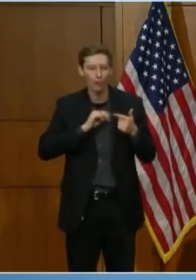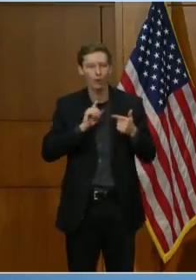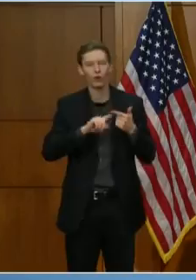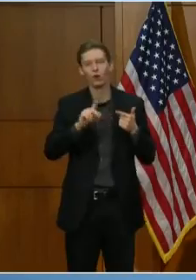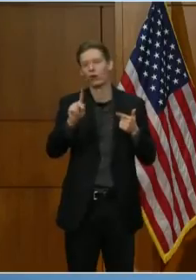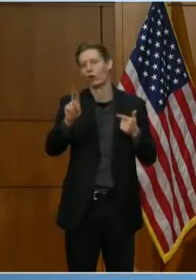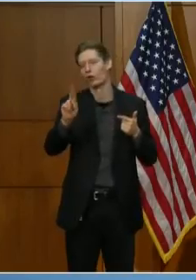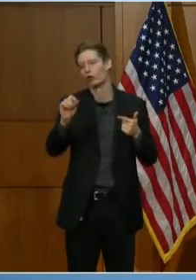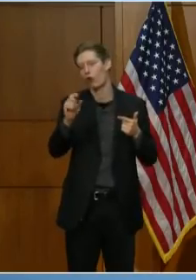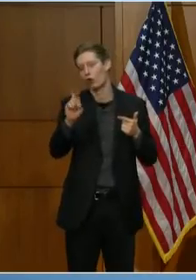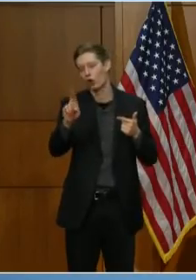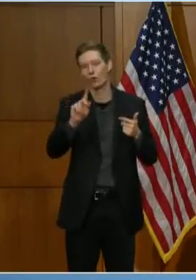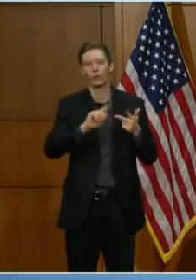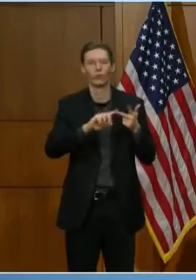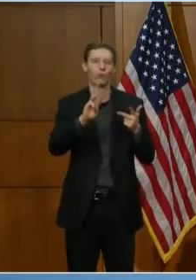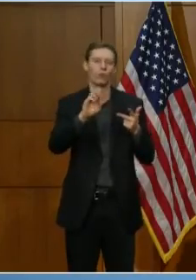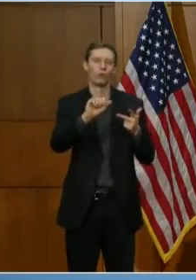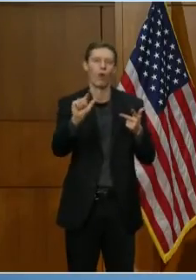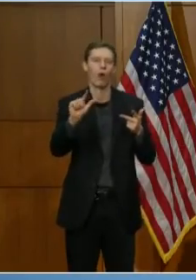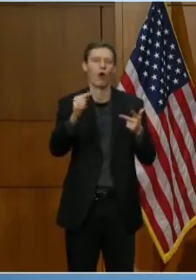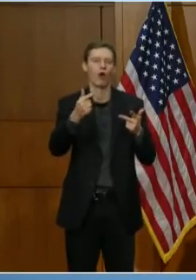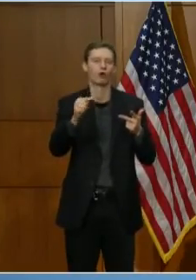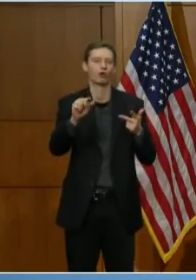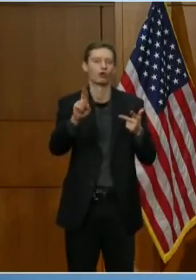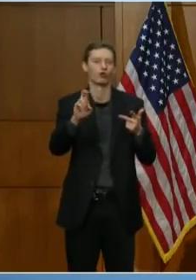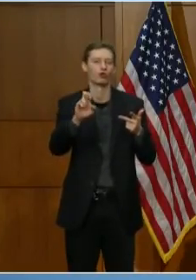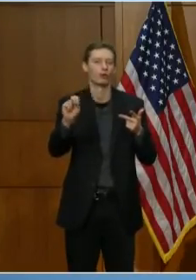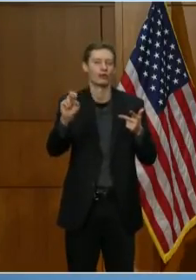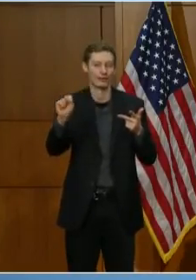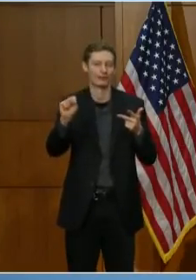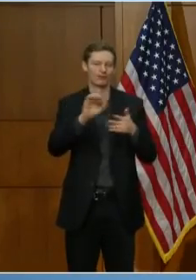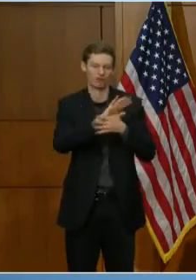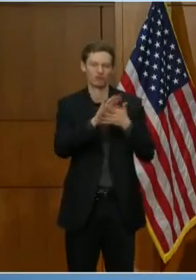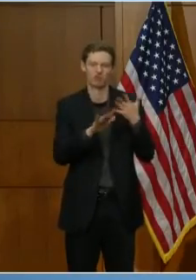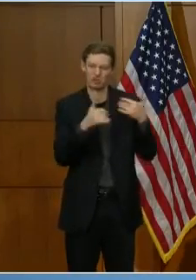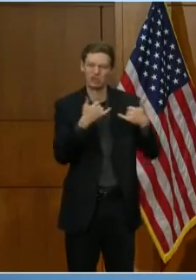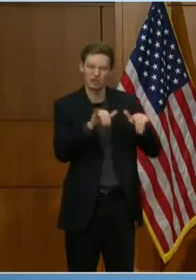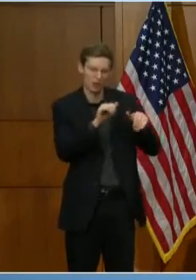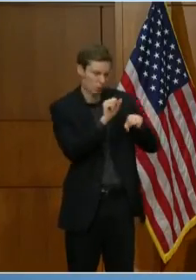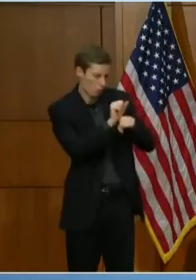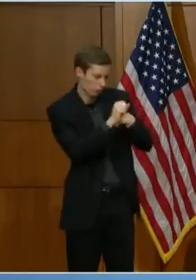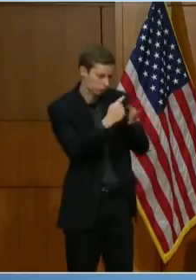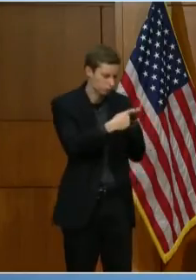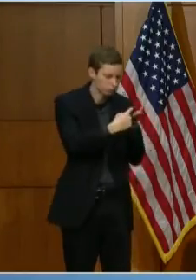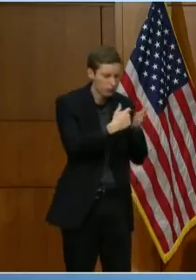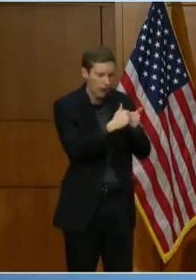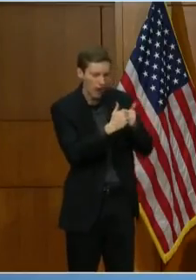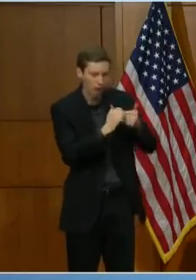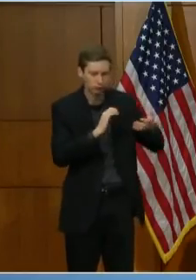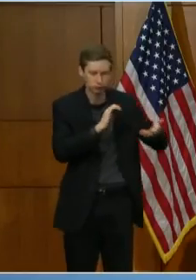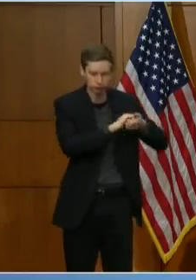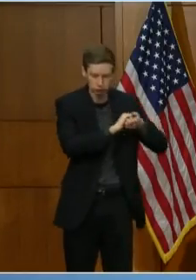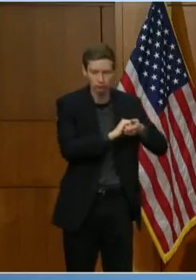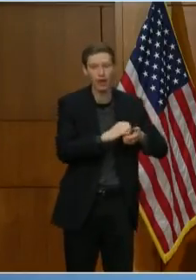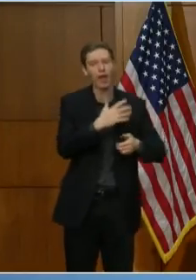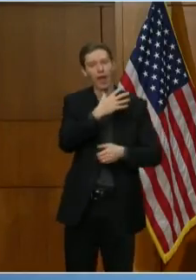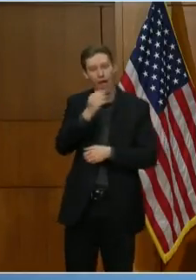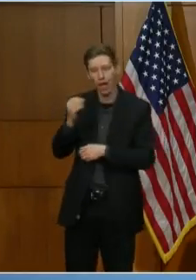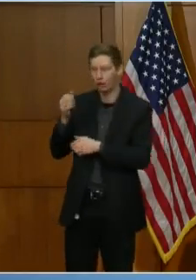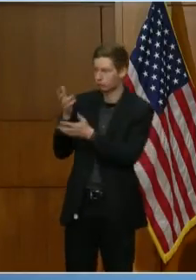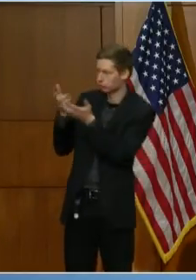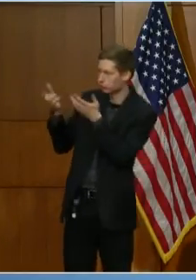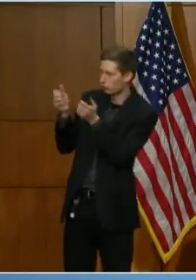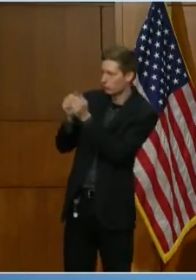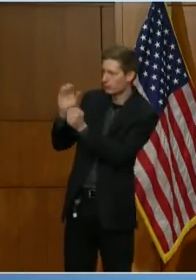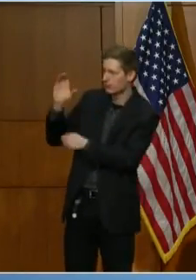Our health department has worked closely with the CDC to make sure this partnership covers as much of Virginia and as